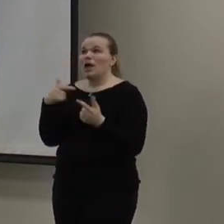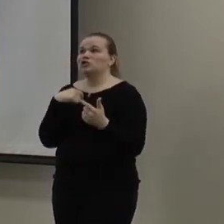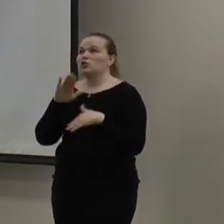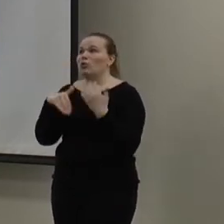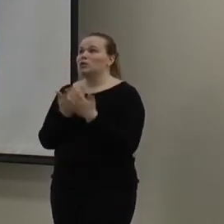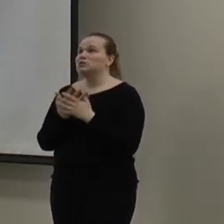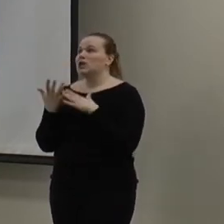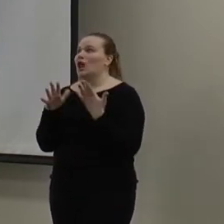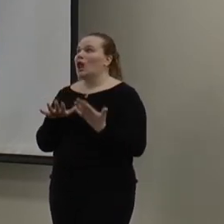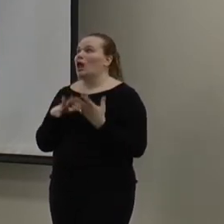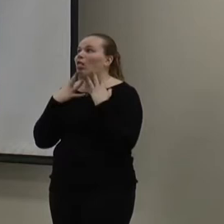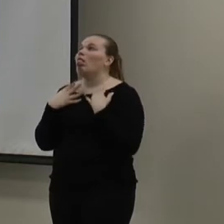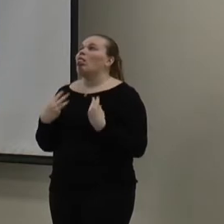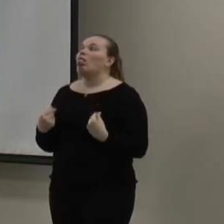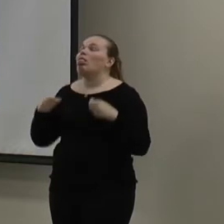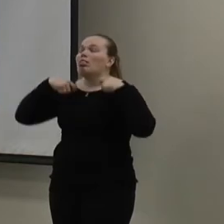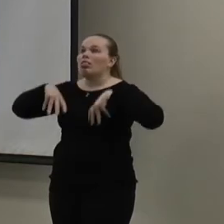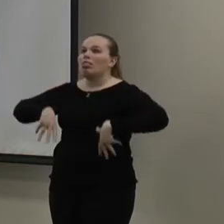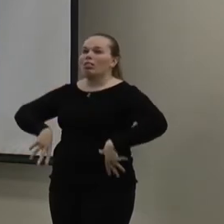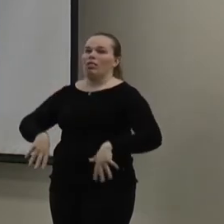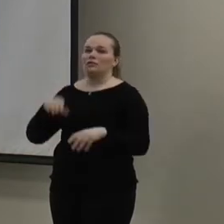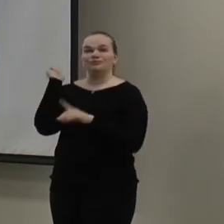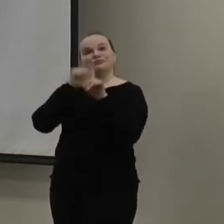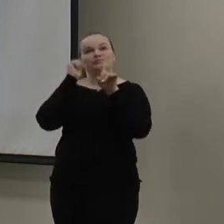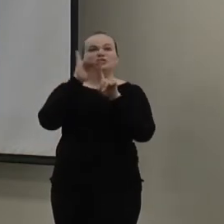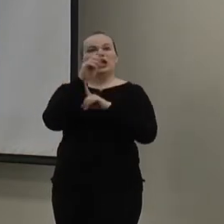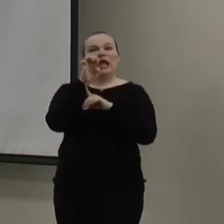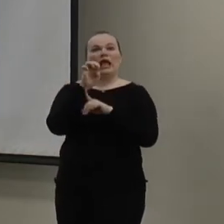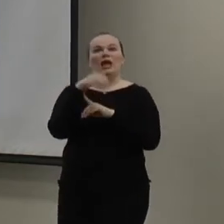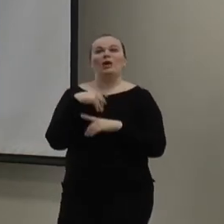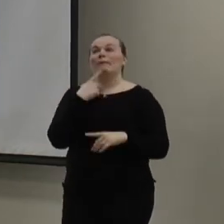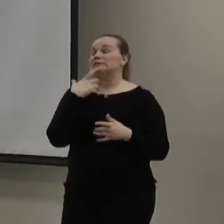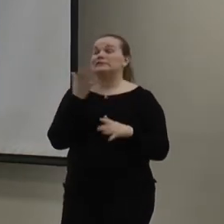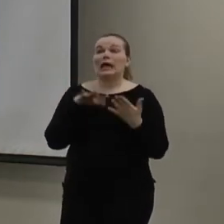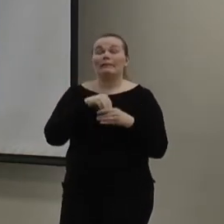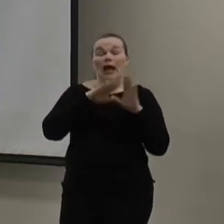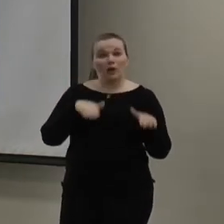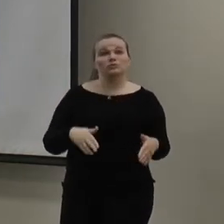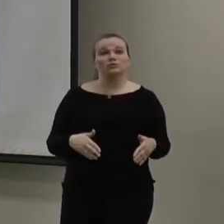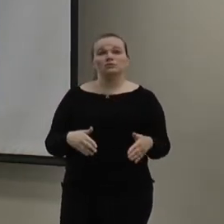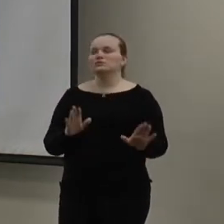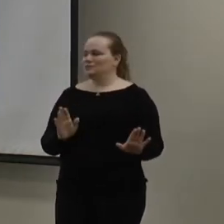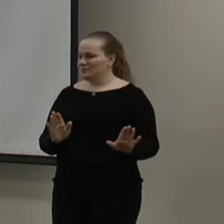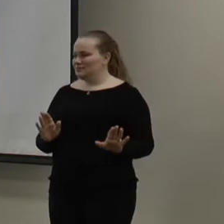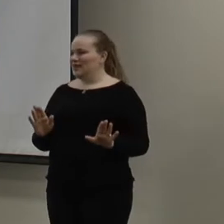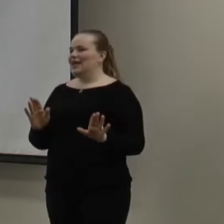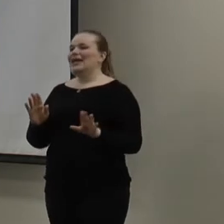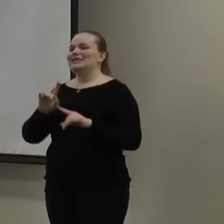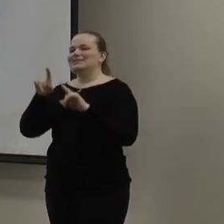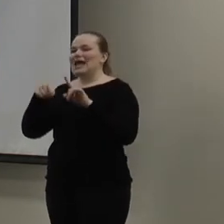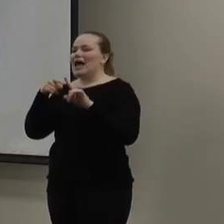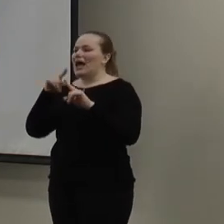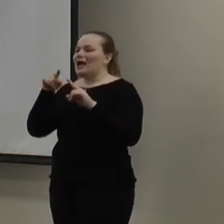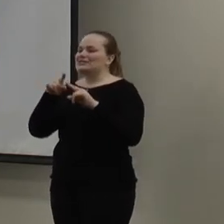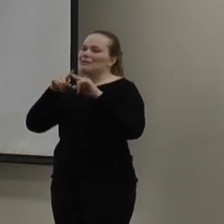like, all dehydrate and be, like, knocking on JD's door and be like, I'm about to die here. So, it is all about,